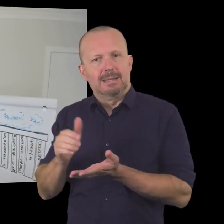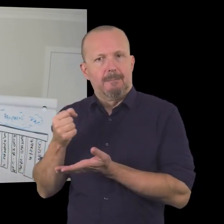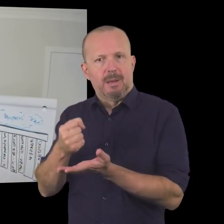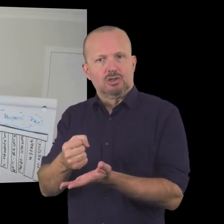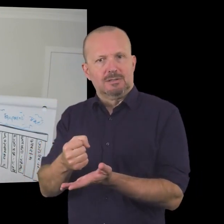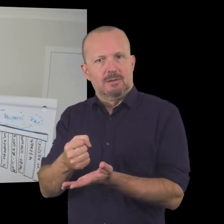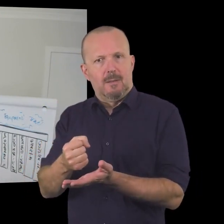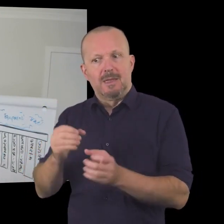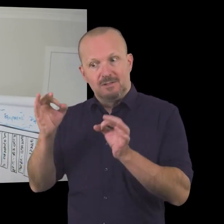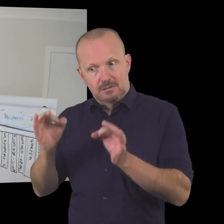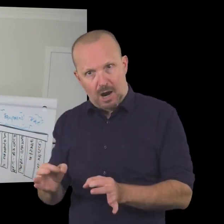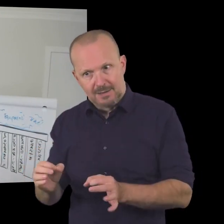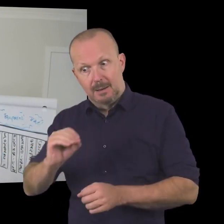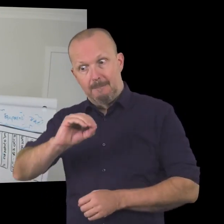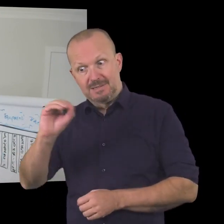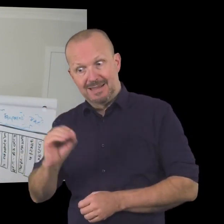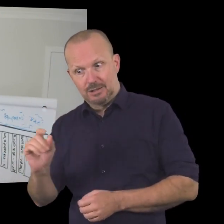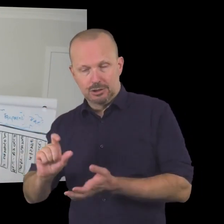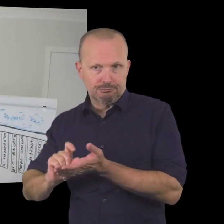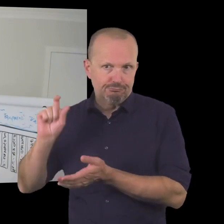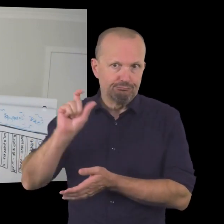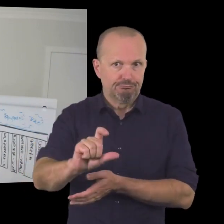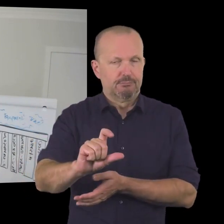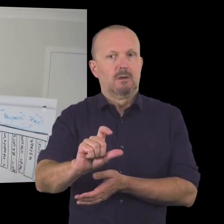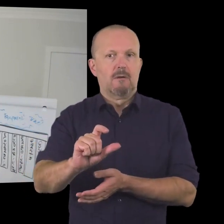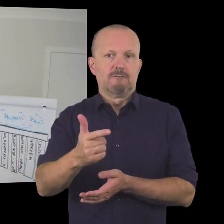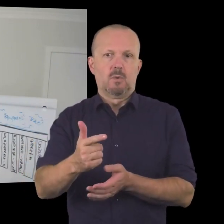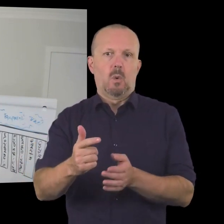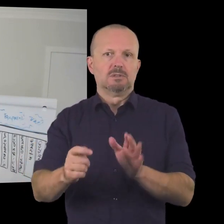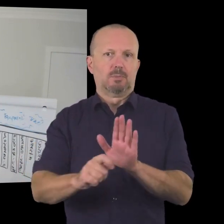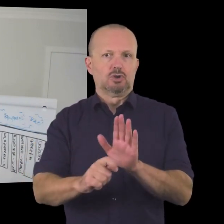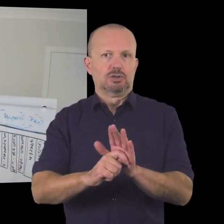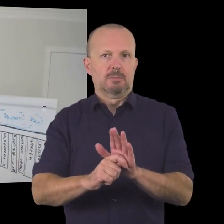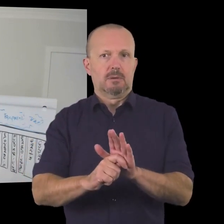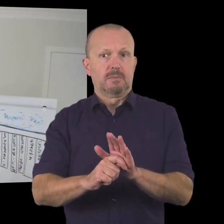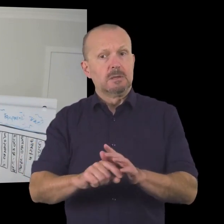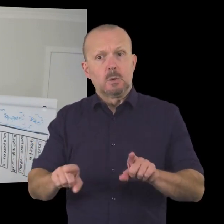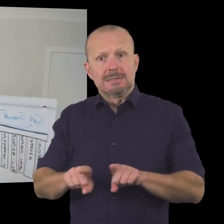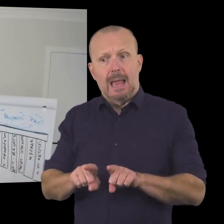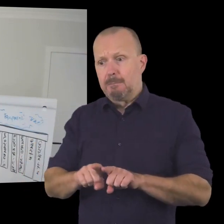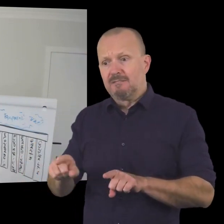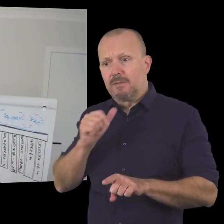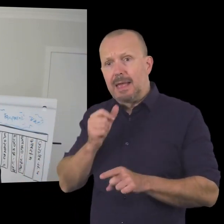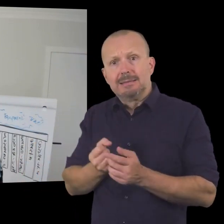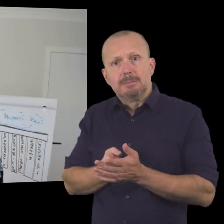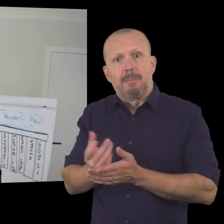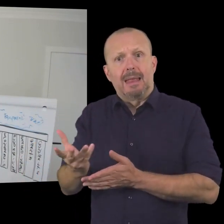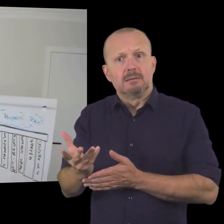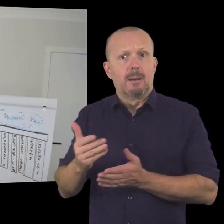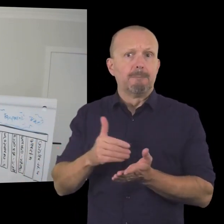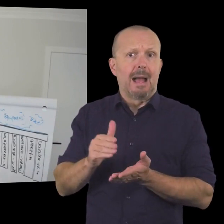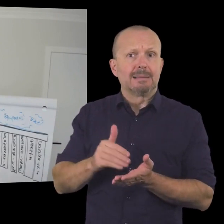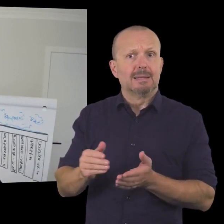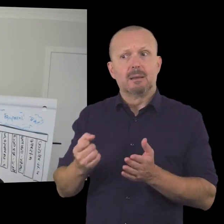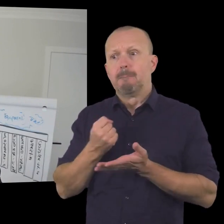marketing budget on sponsorship uh and in just the same way as they would expect a return on